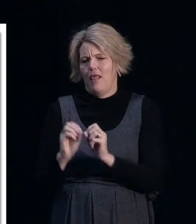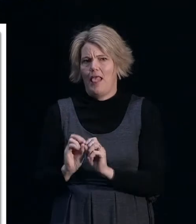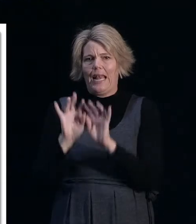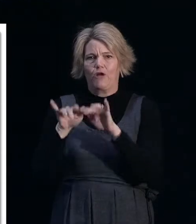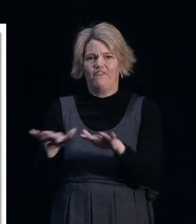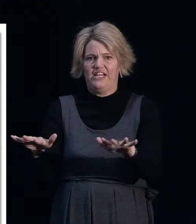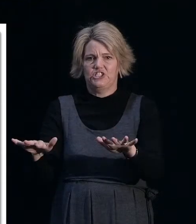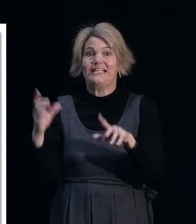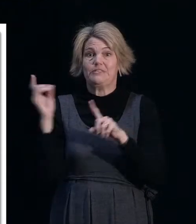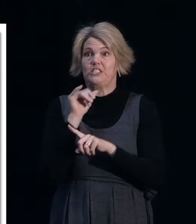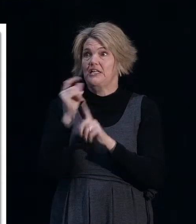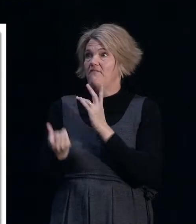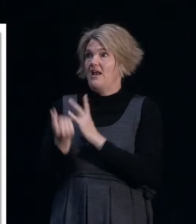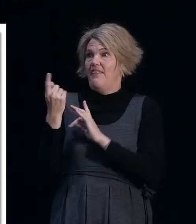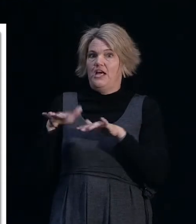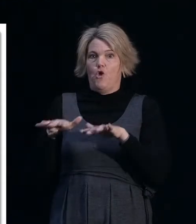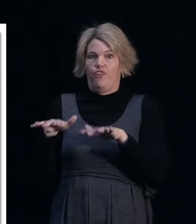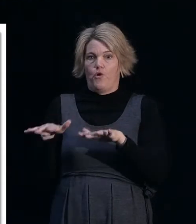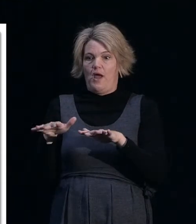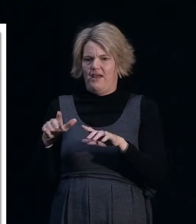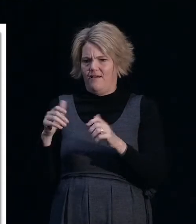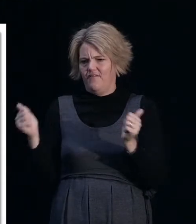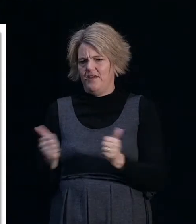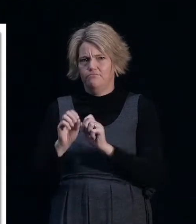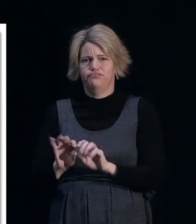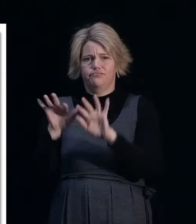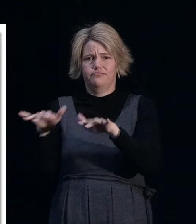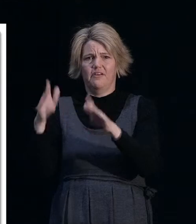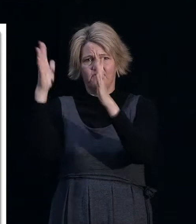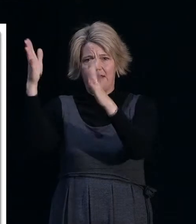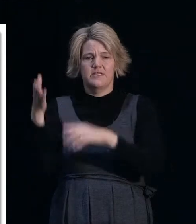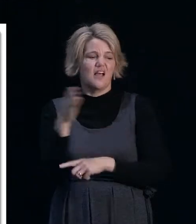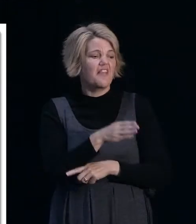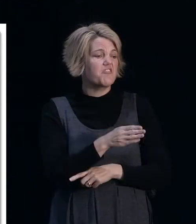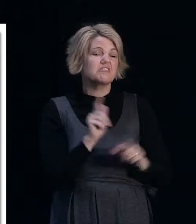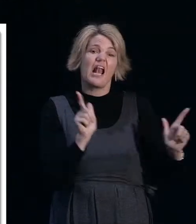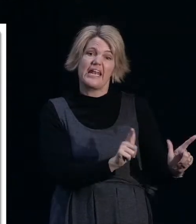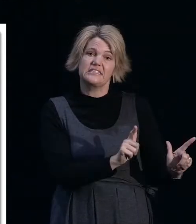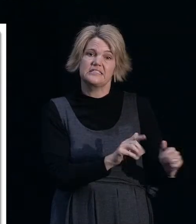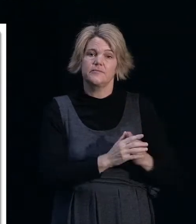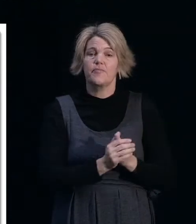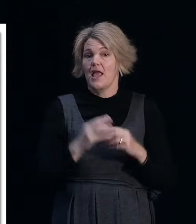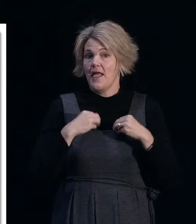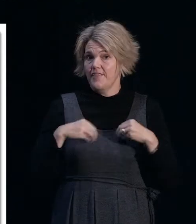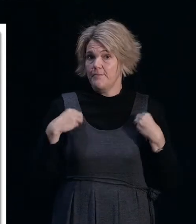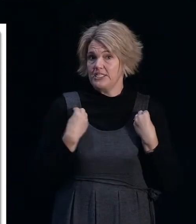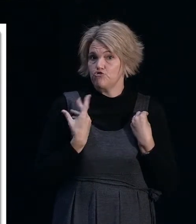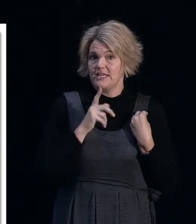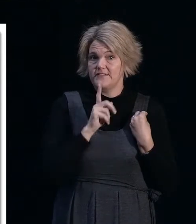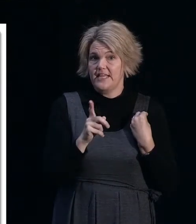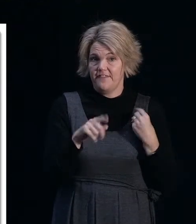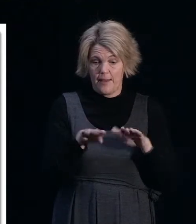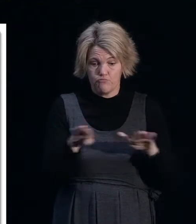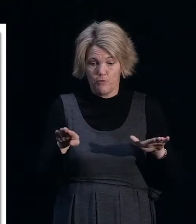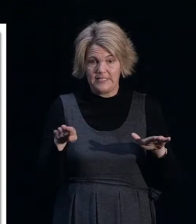significant earthquake, and there are areas that are not. And the ministry has classified properties in Christchurch